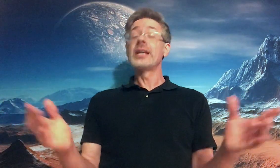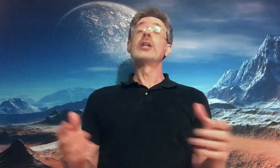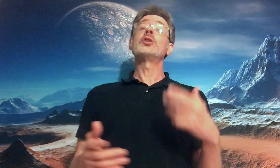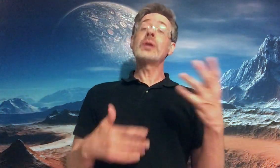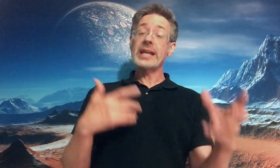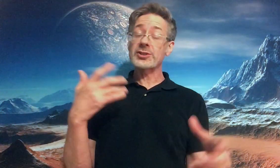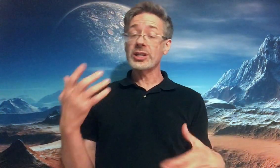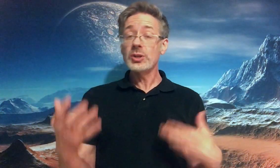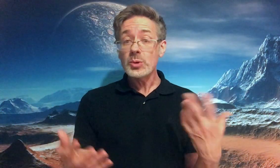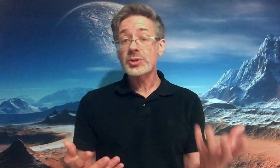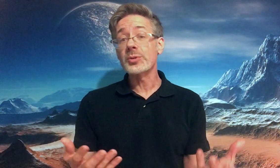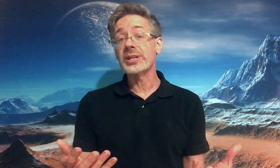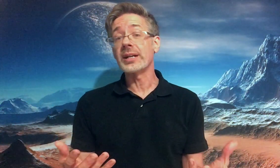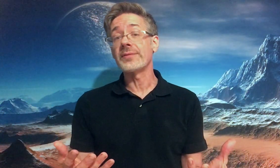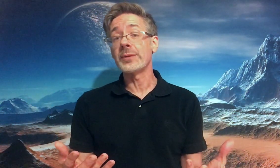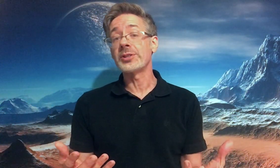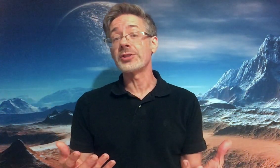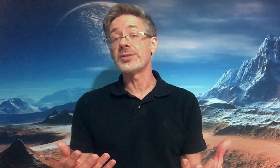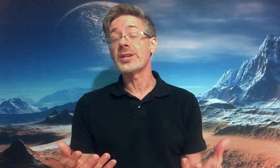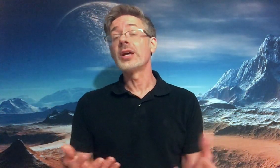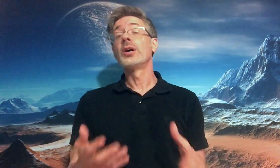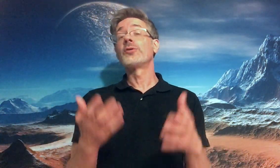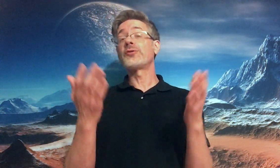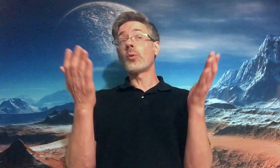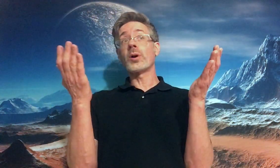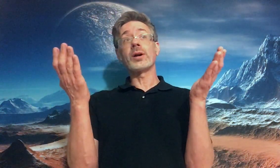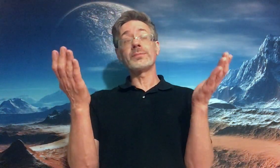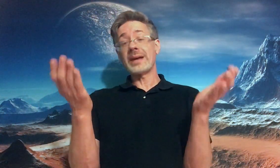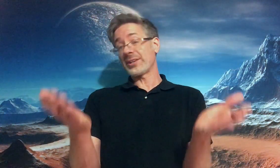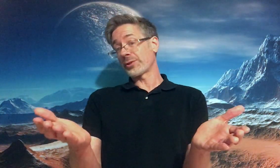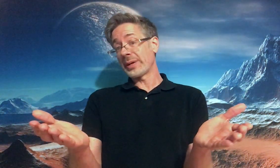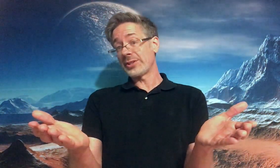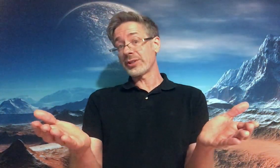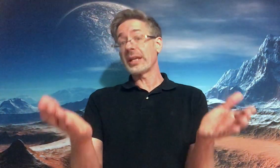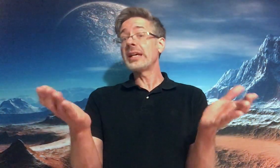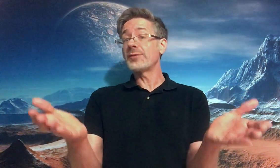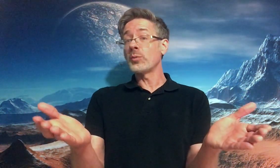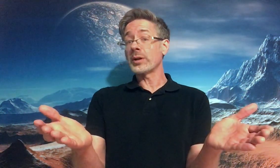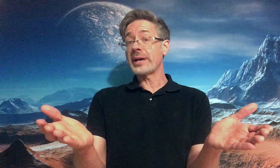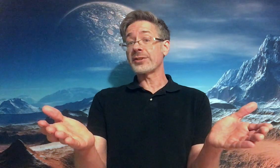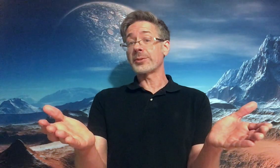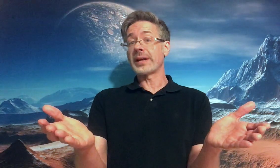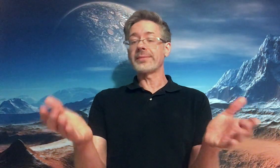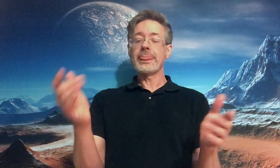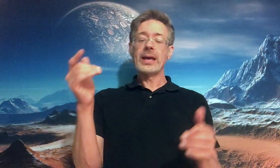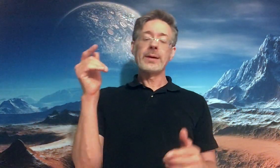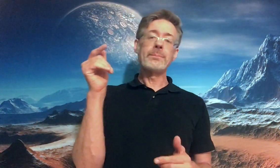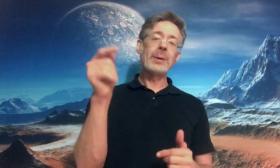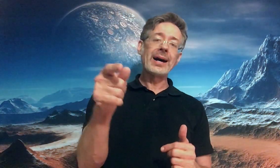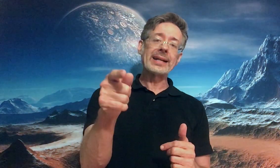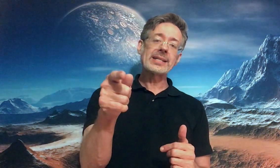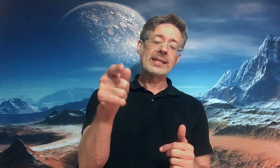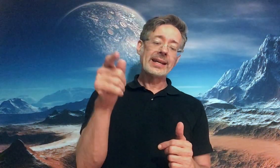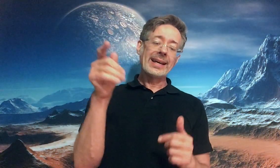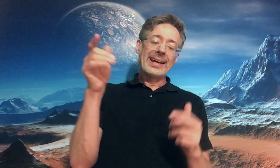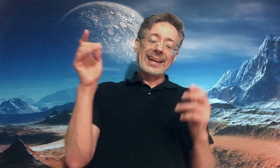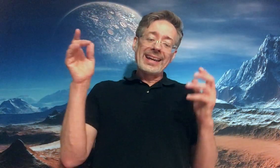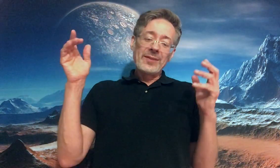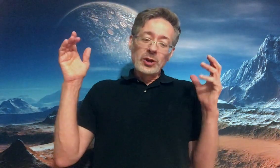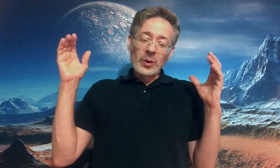you can actually use those kinds of images for masturbation if you want to masturbate. But if you